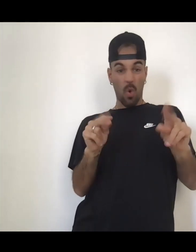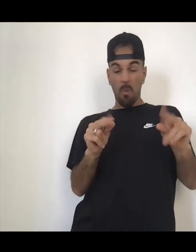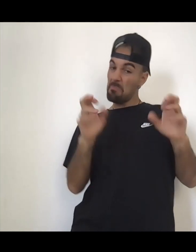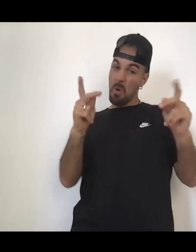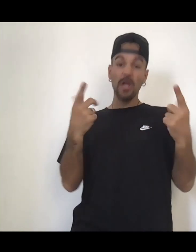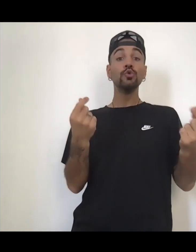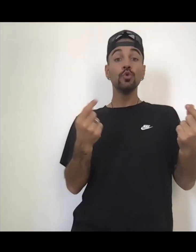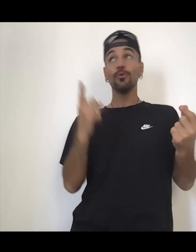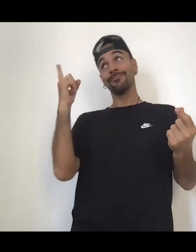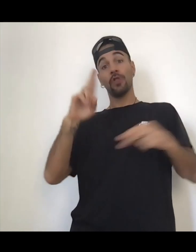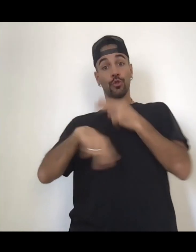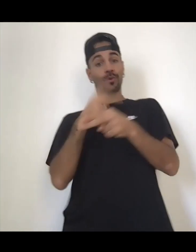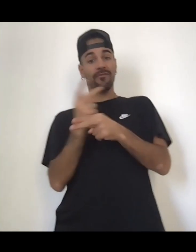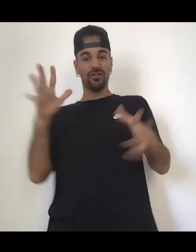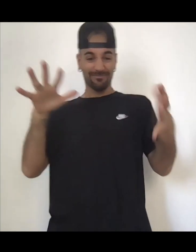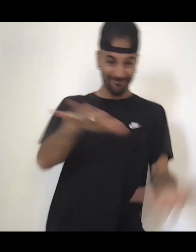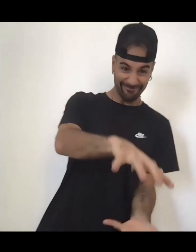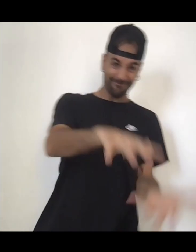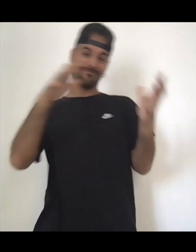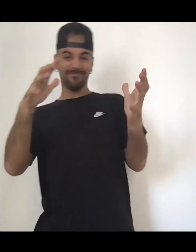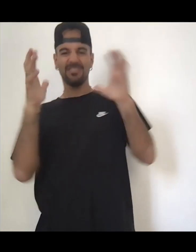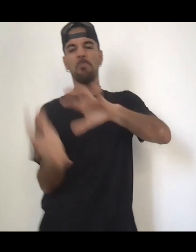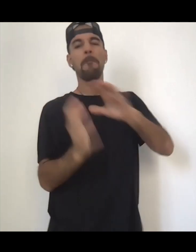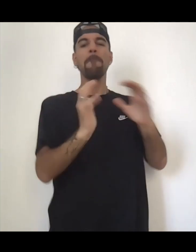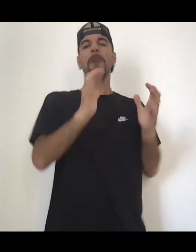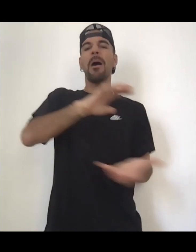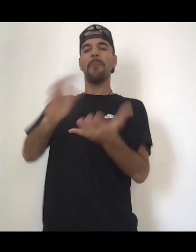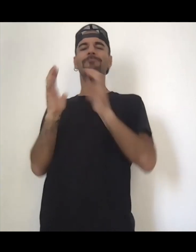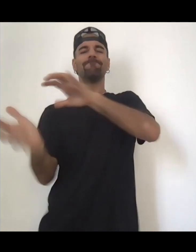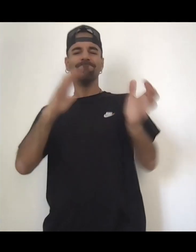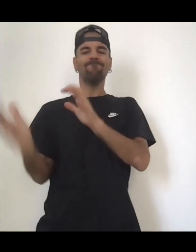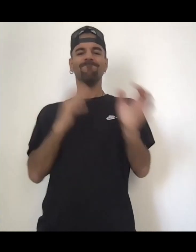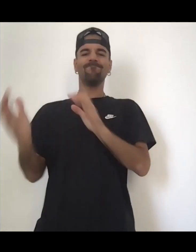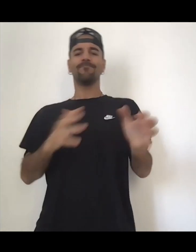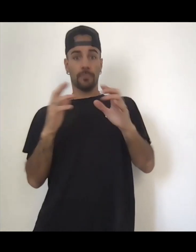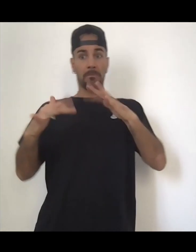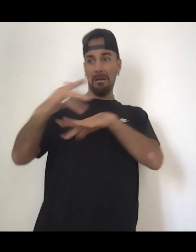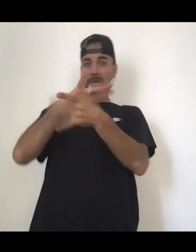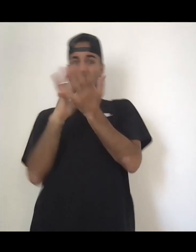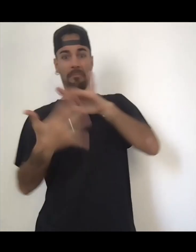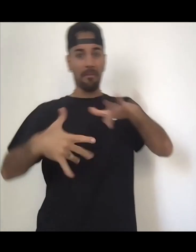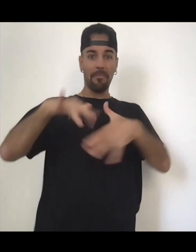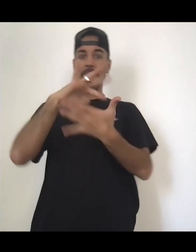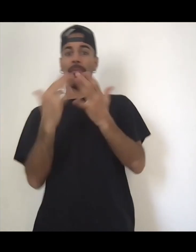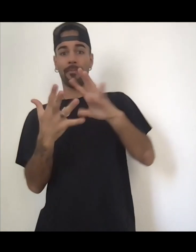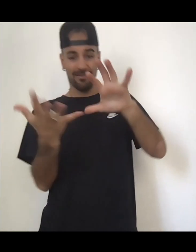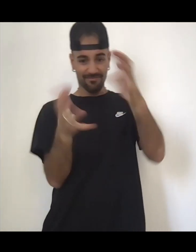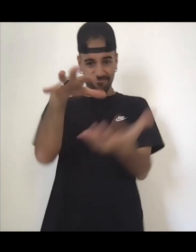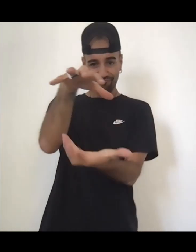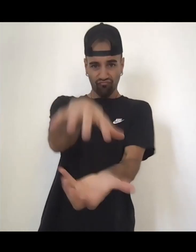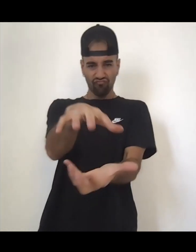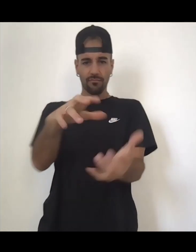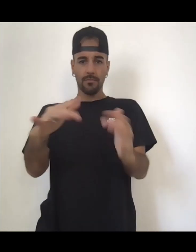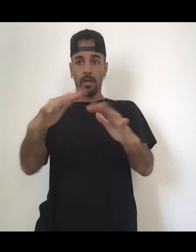everywhere for a minute but it'll level out and then you'll have new four of